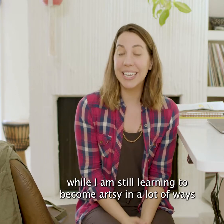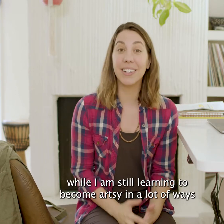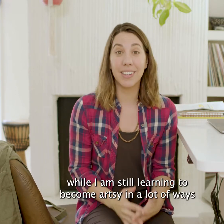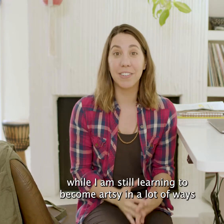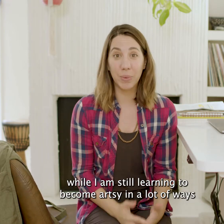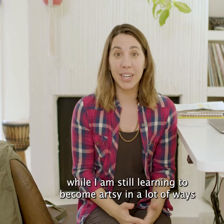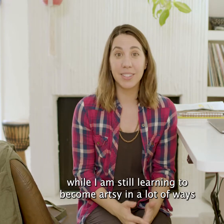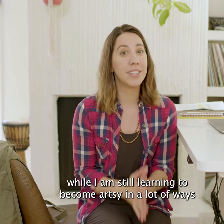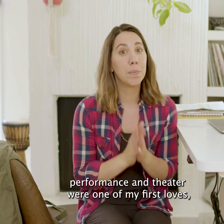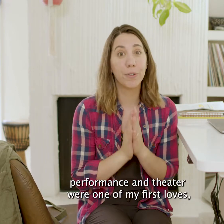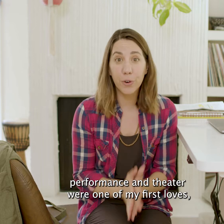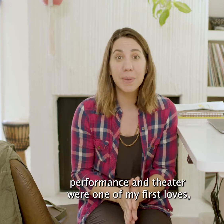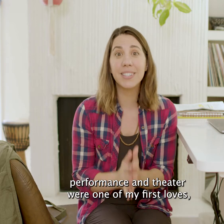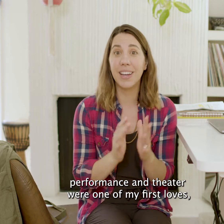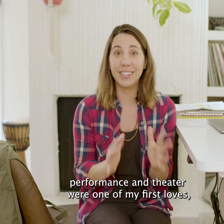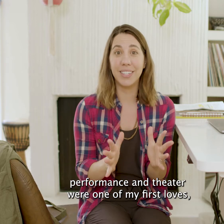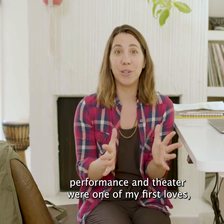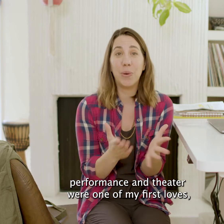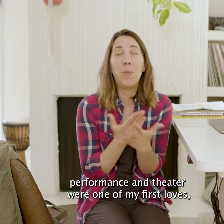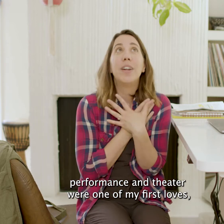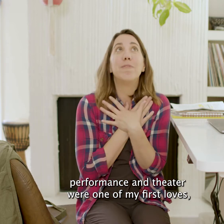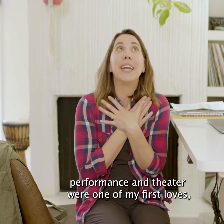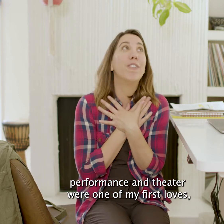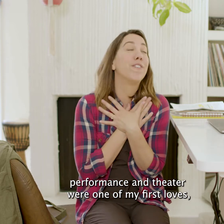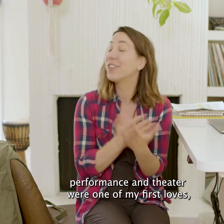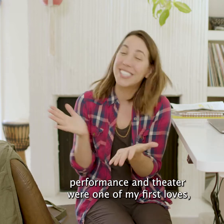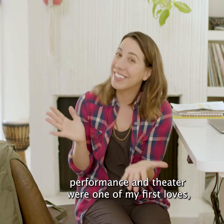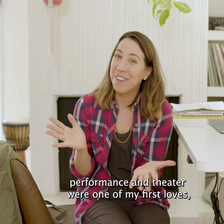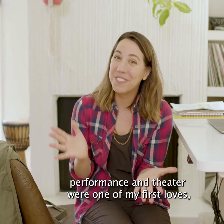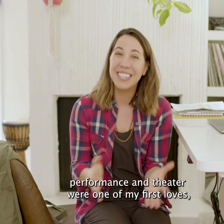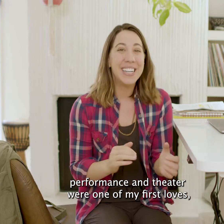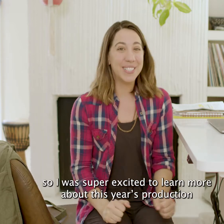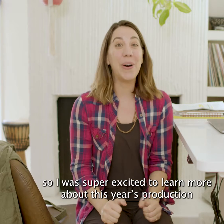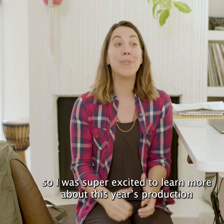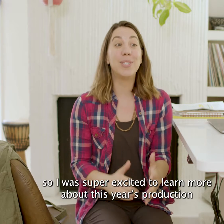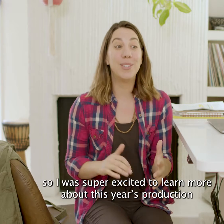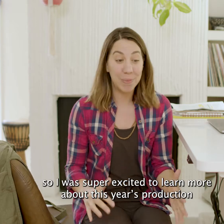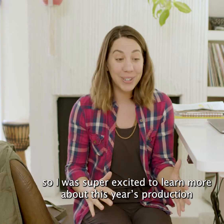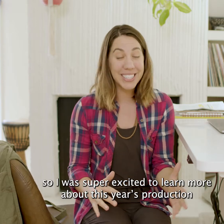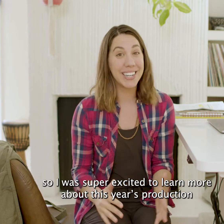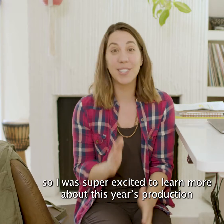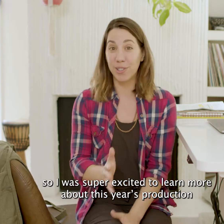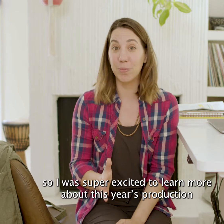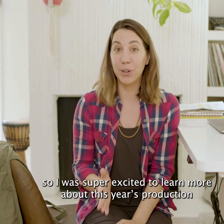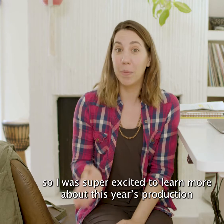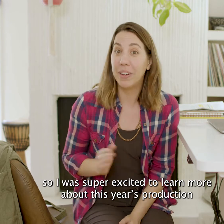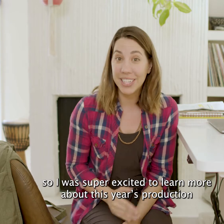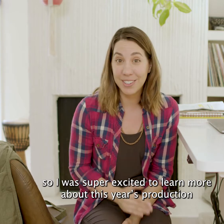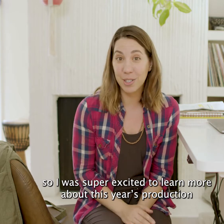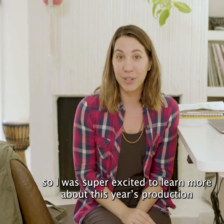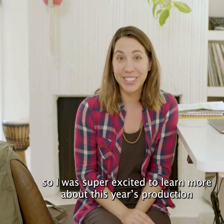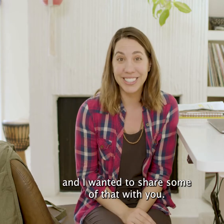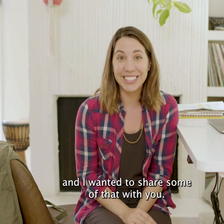artsy in a lot of ways, performance and theater were one of my first loves. So I was super excited to learn more